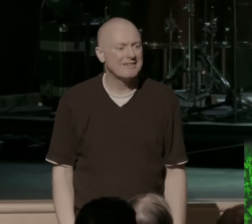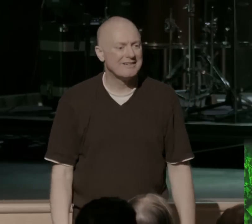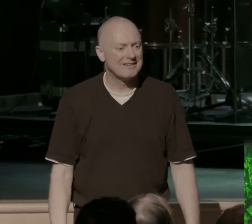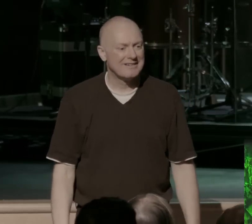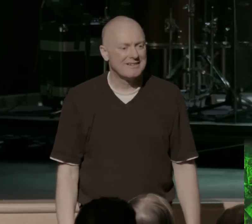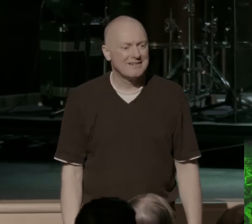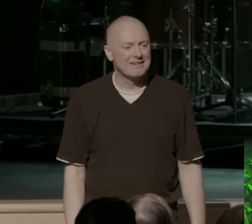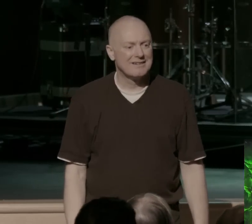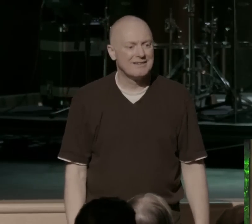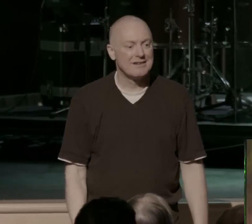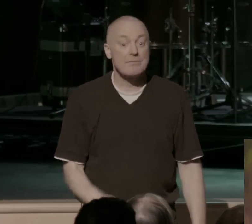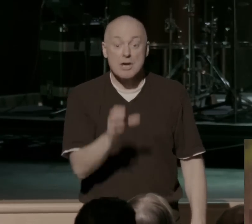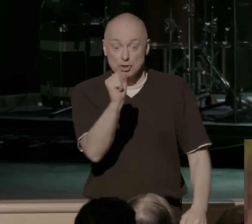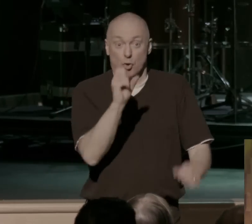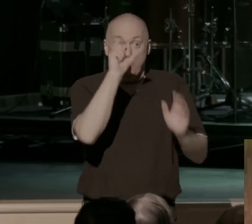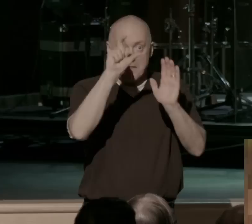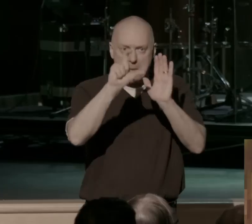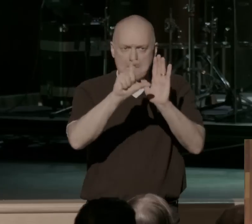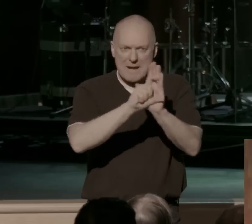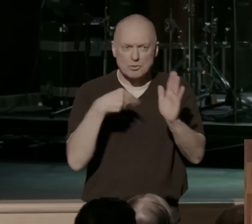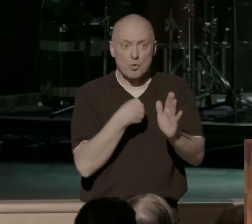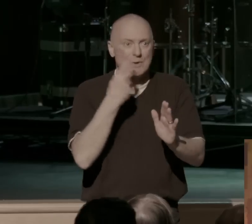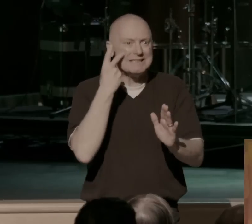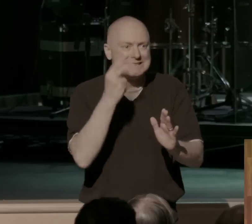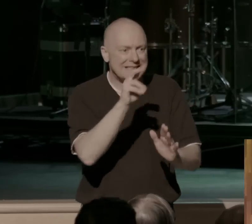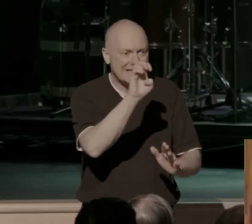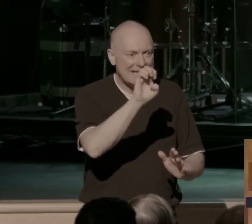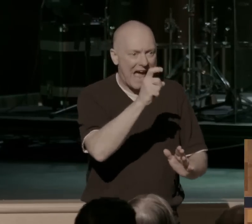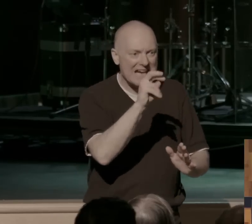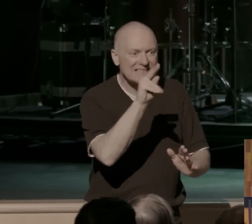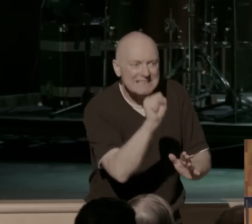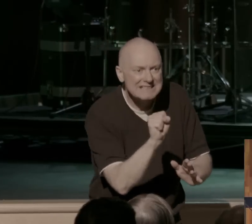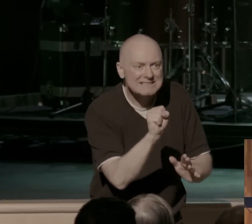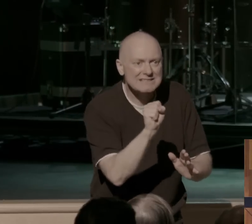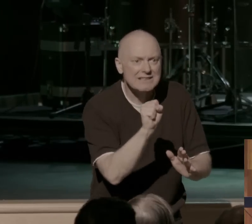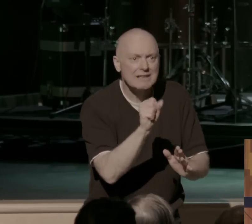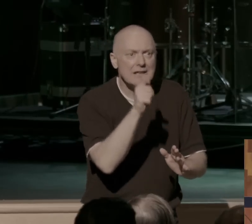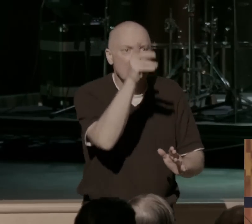And so the picture we see in the Exodus, in this final plague, is that God's serious about sin.